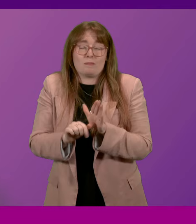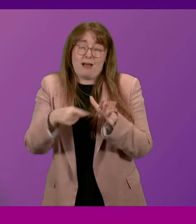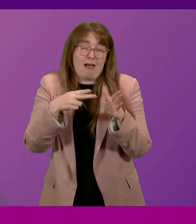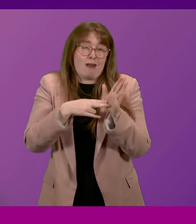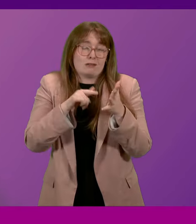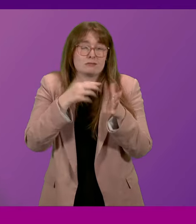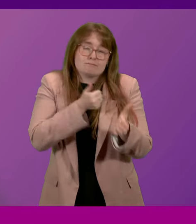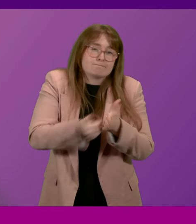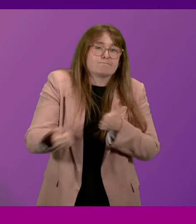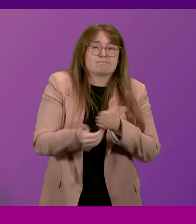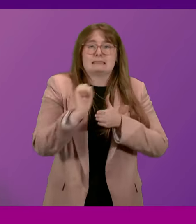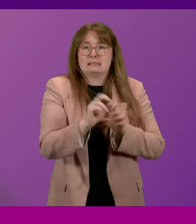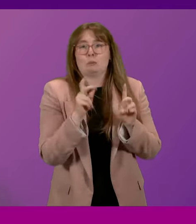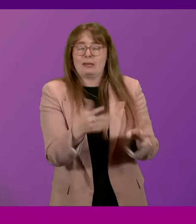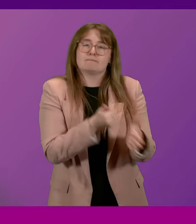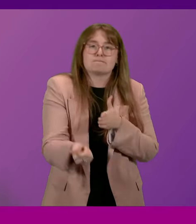always does.